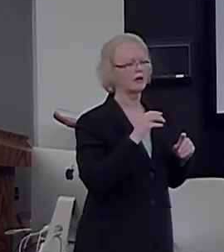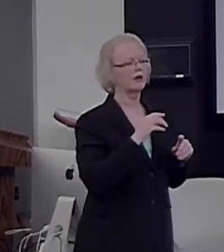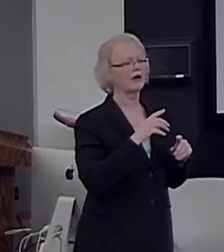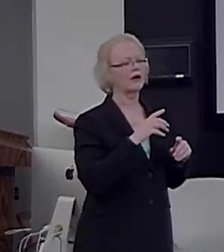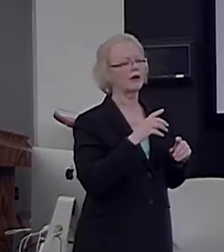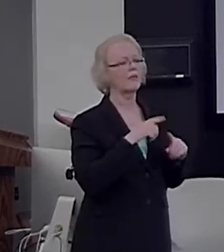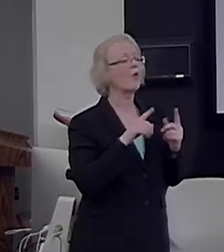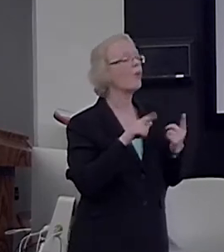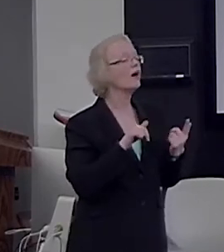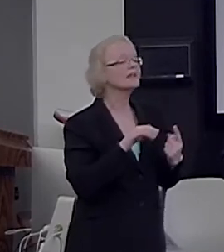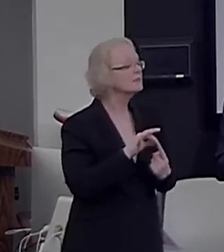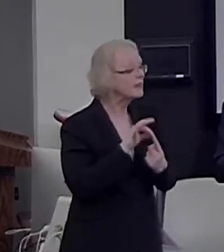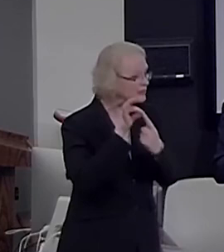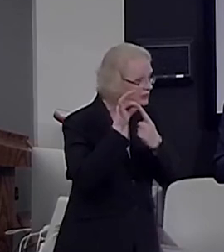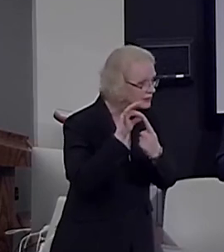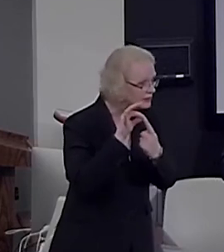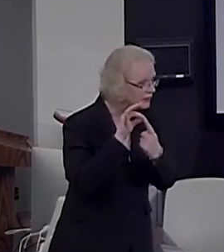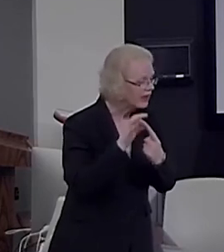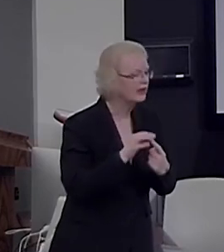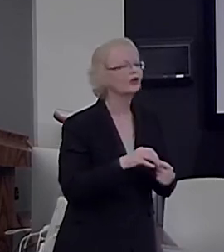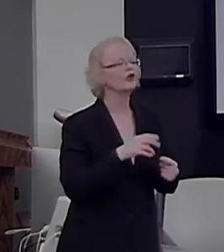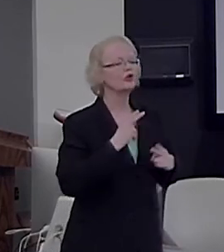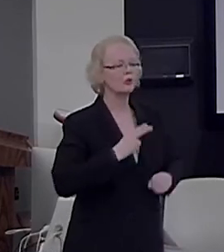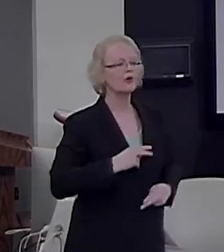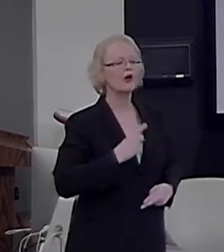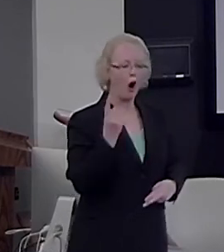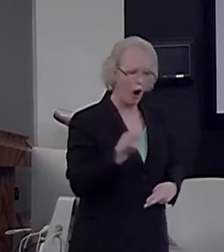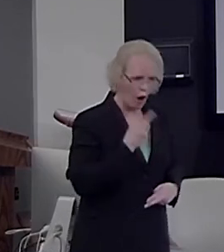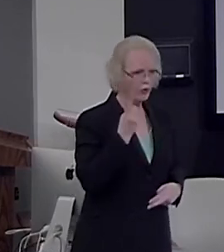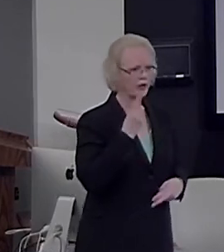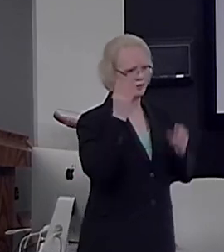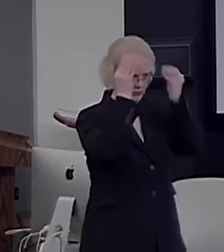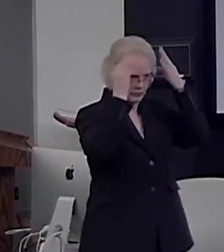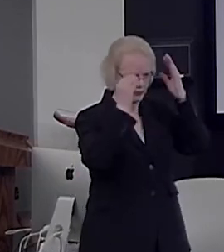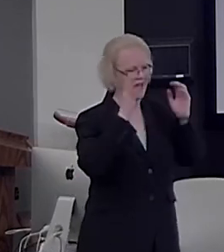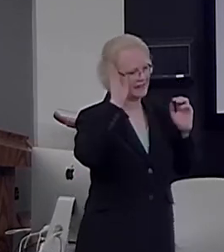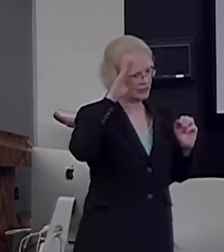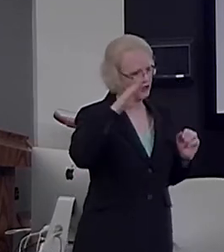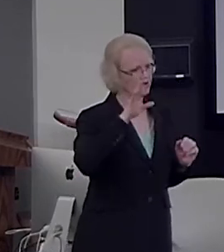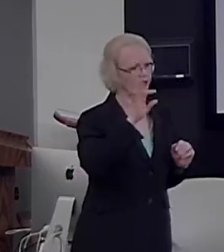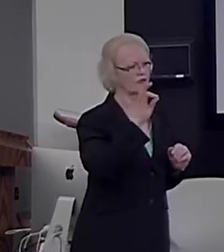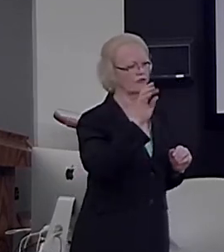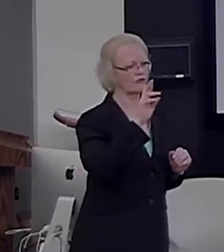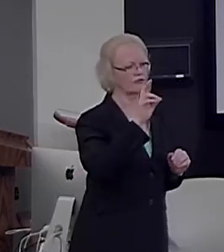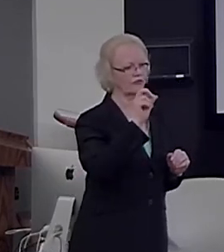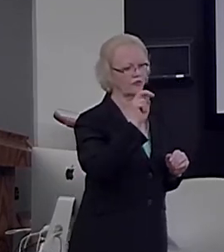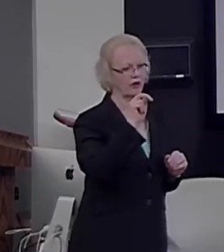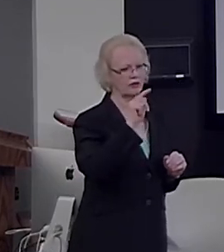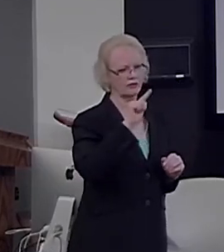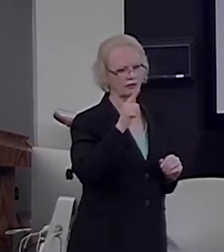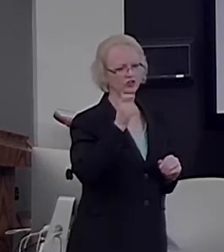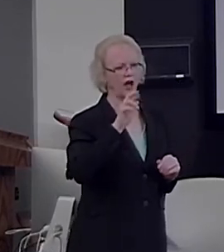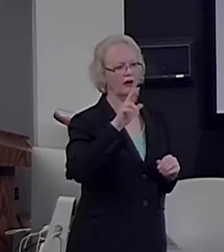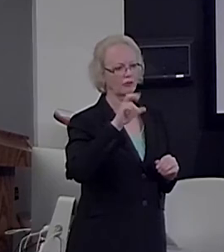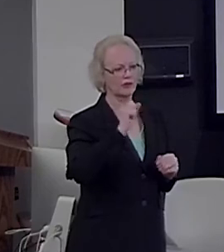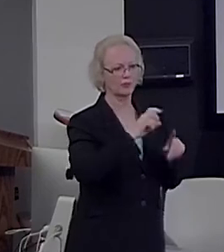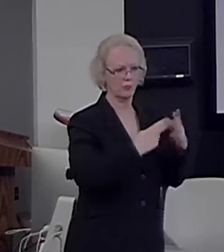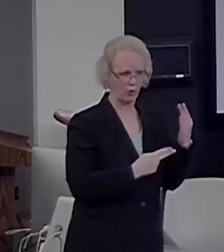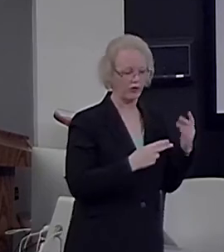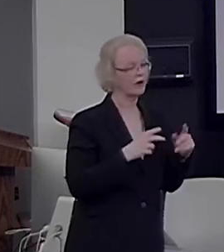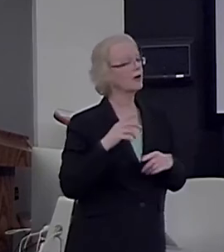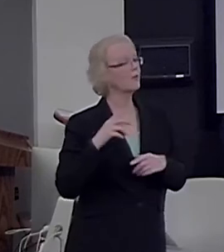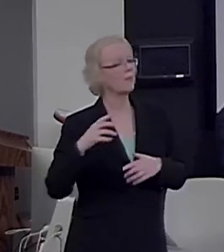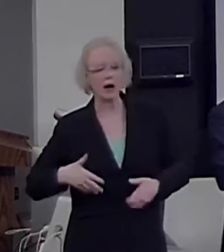they always activated the inferior frontal gyrus for both, and this is something we never found in a monkey. In a monkey, have these different